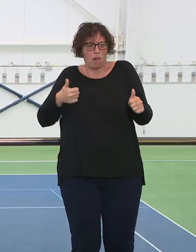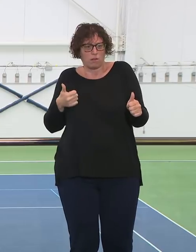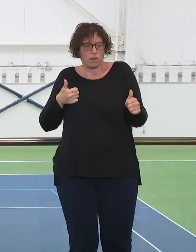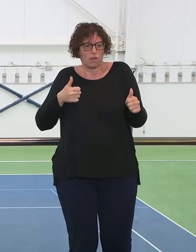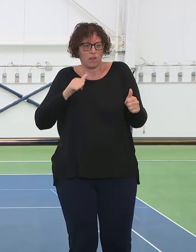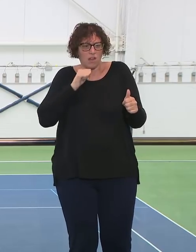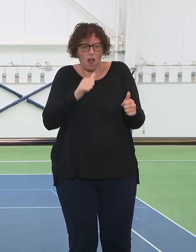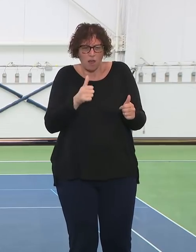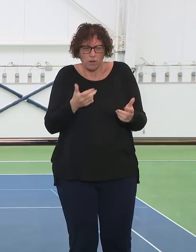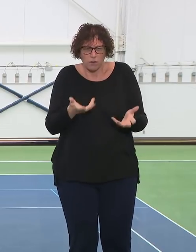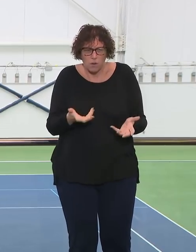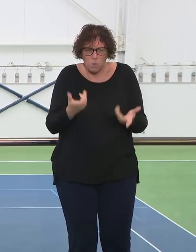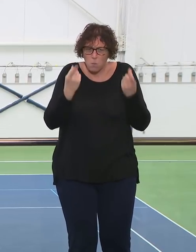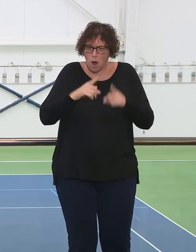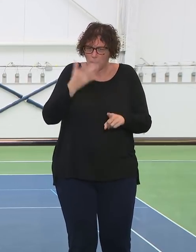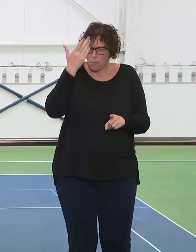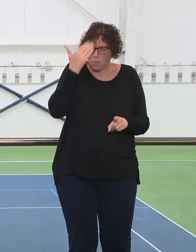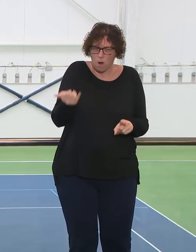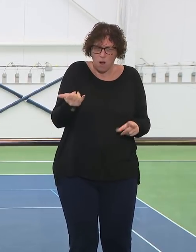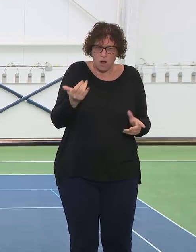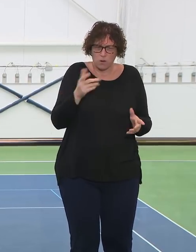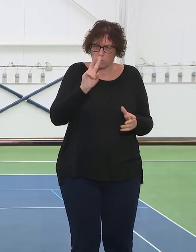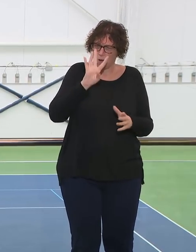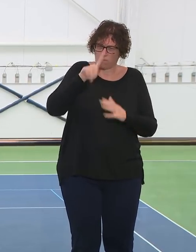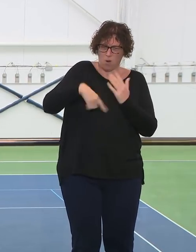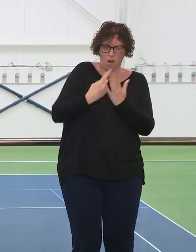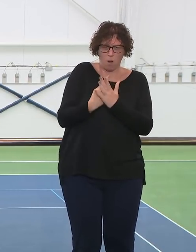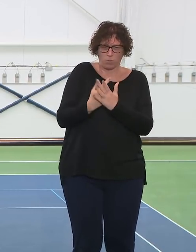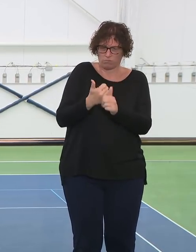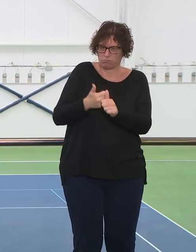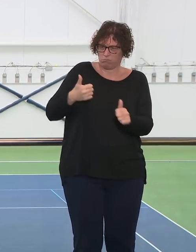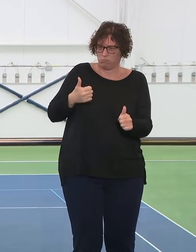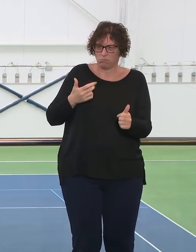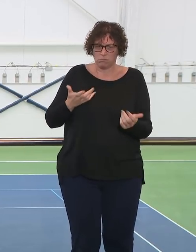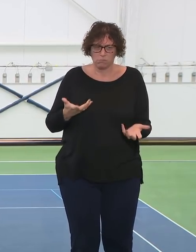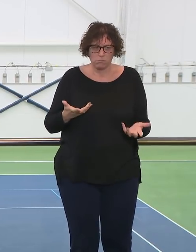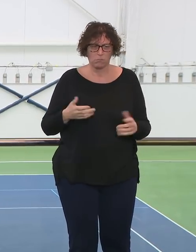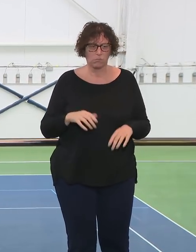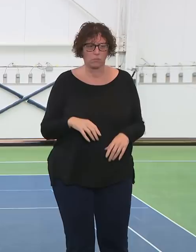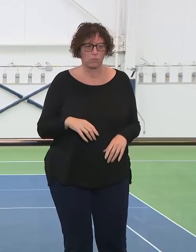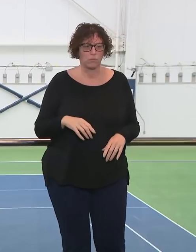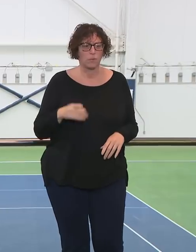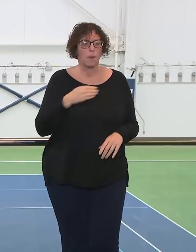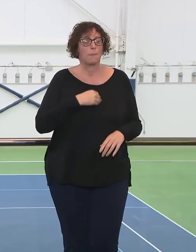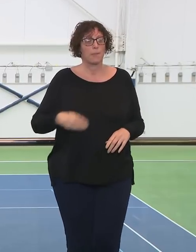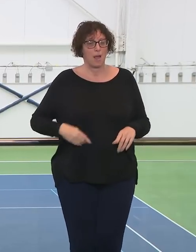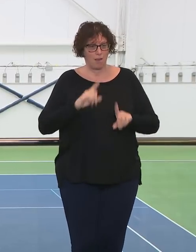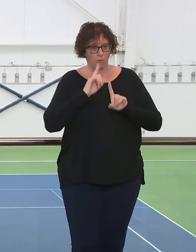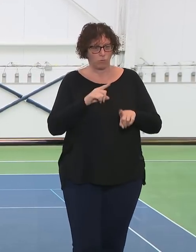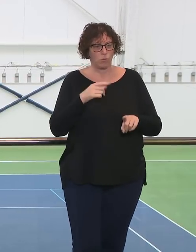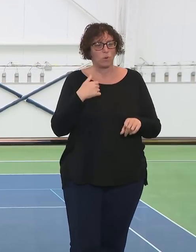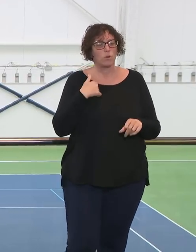need all the help and support they can get. Two, everyone's trying to make sense of a new set of ground rules.